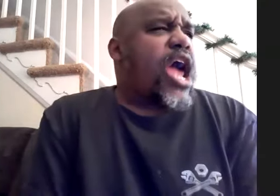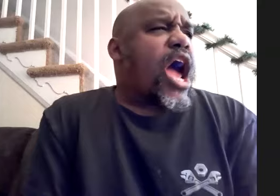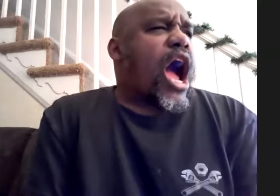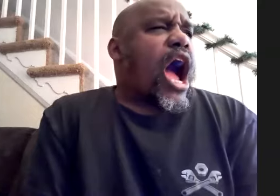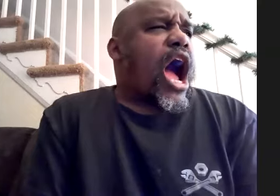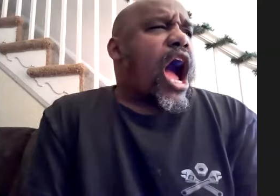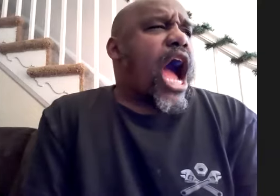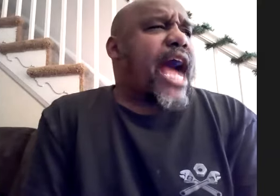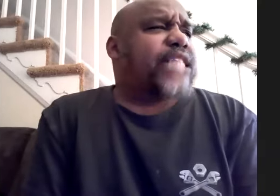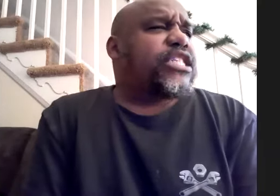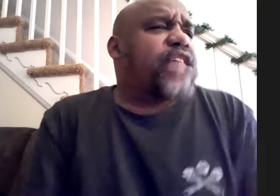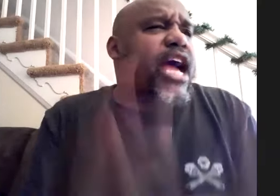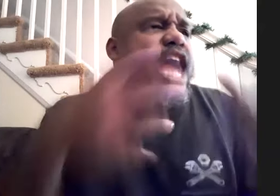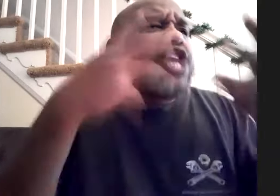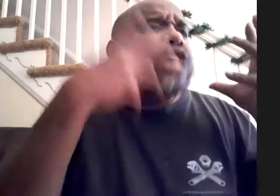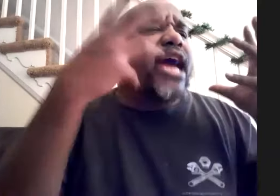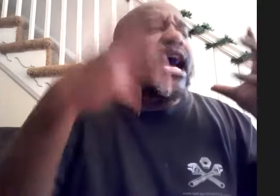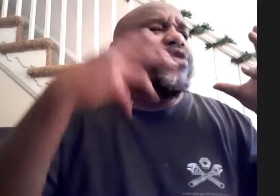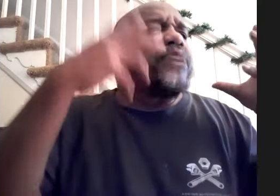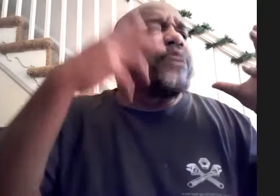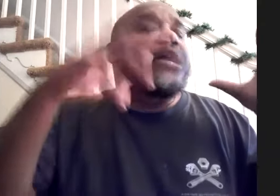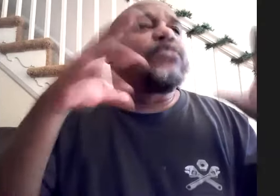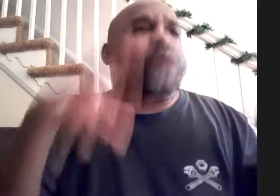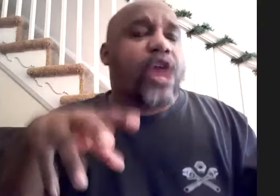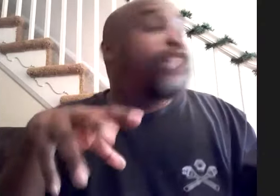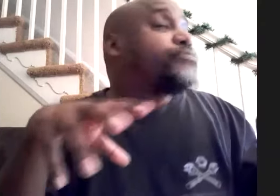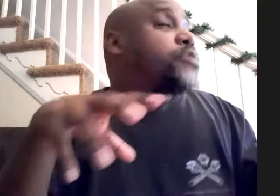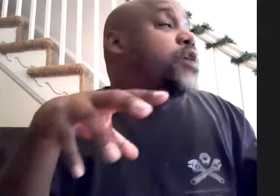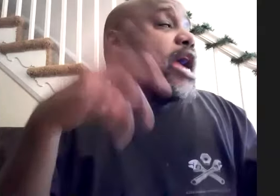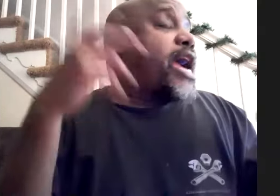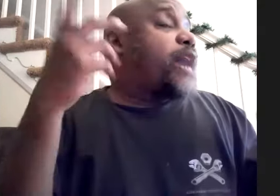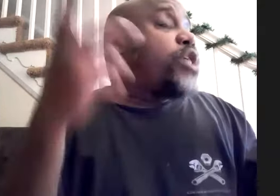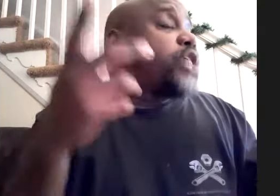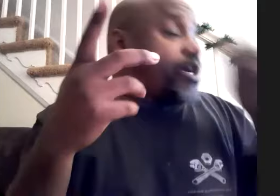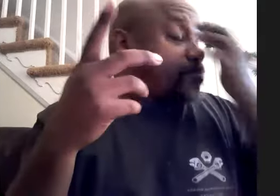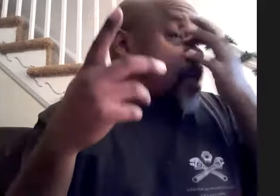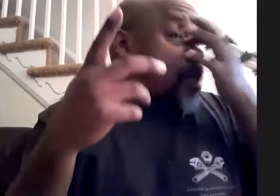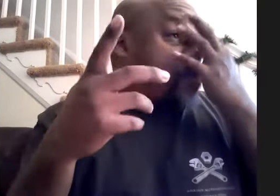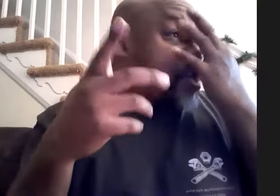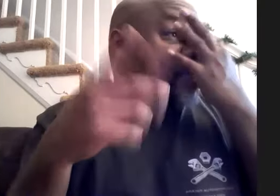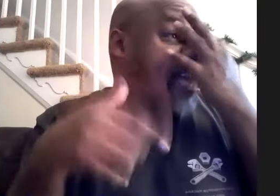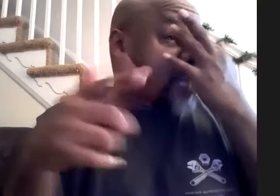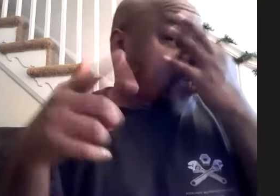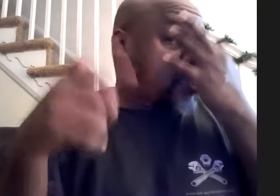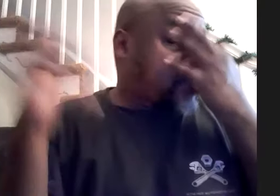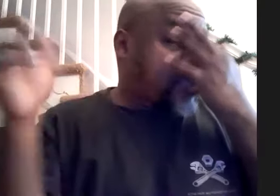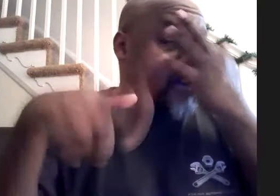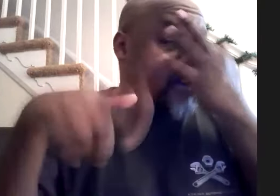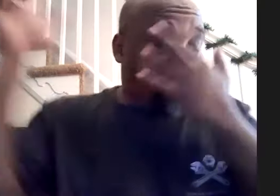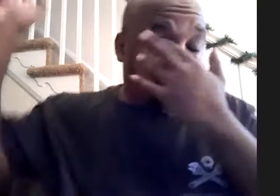and i got to i used to hang out with him and pick his brain and one night i did a jam session down three